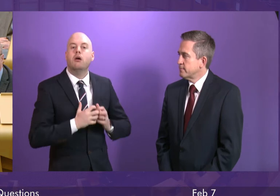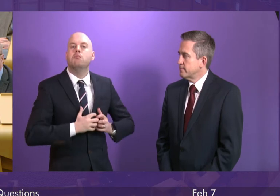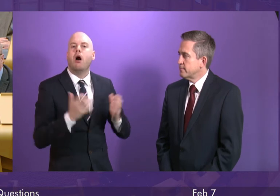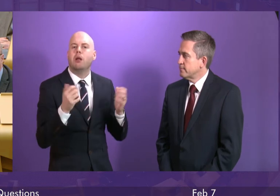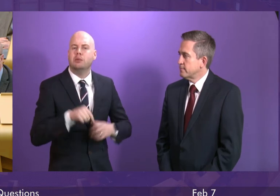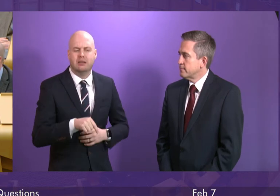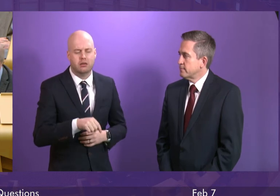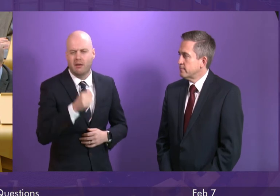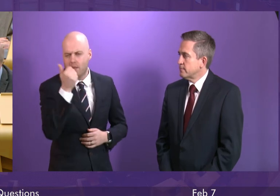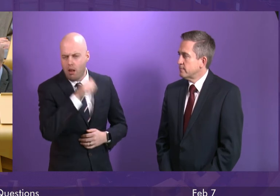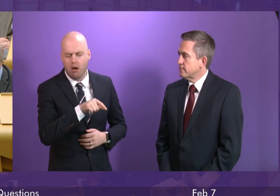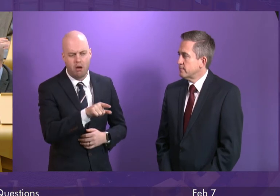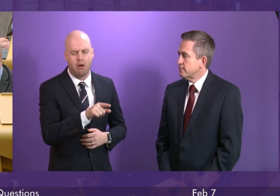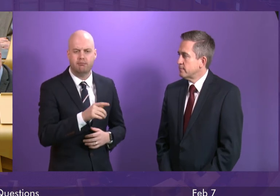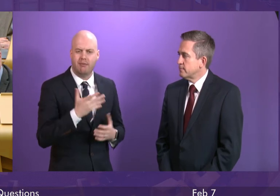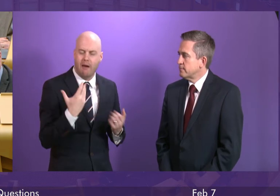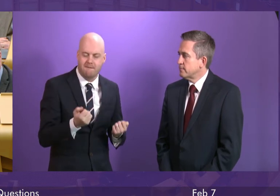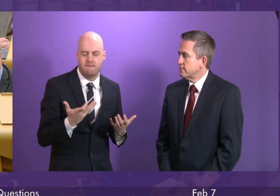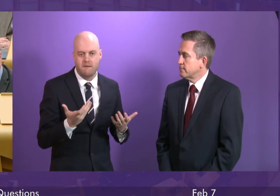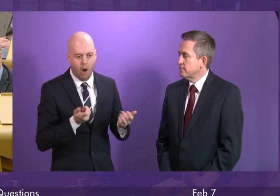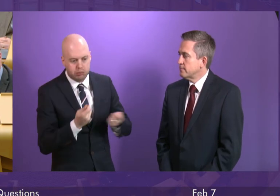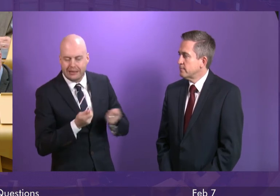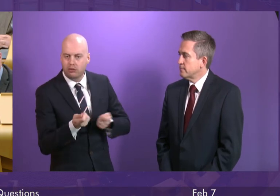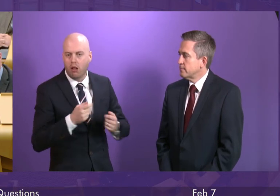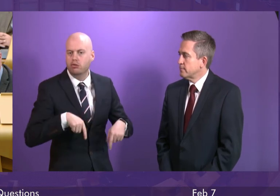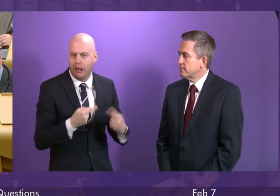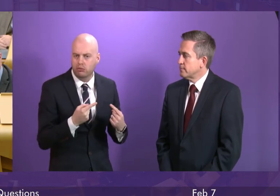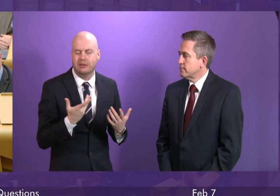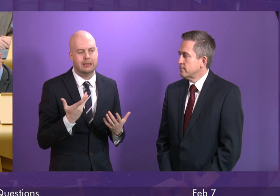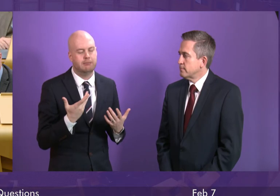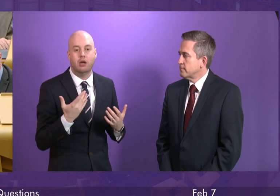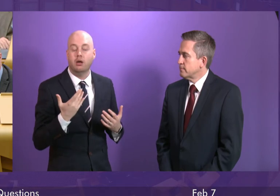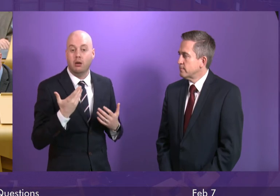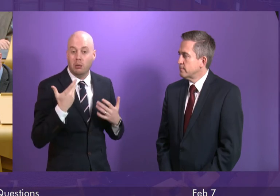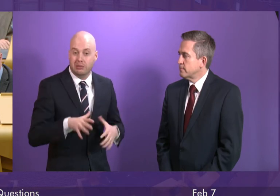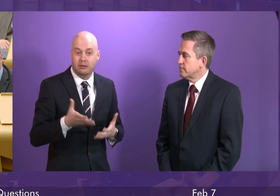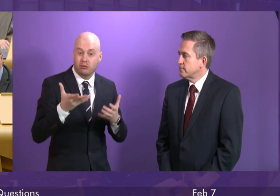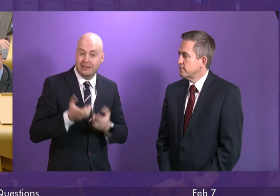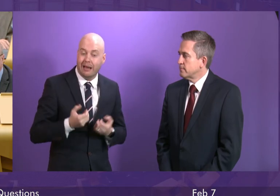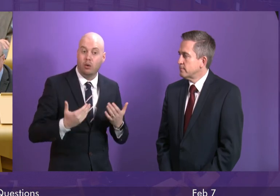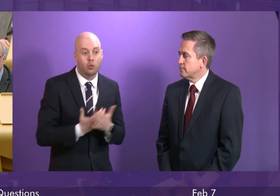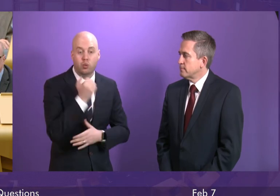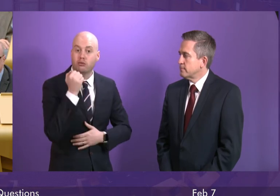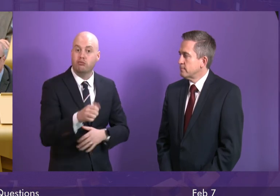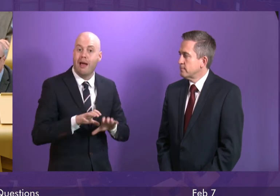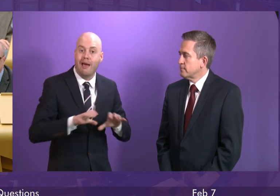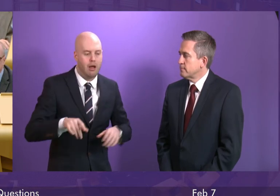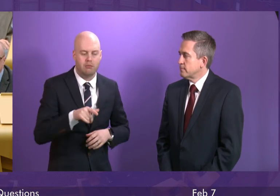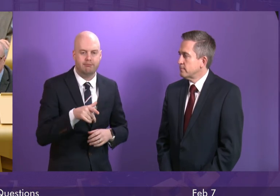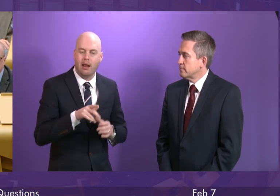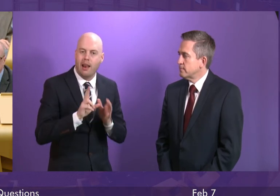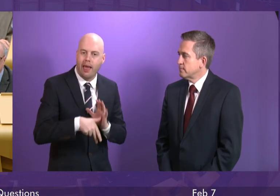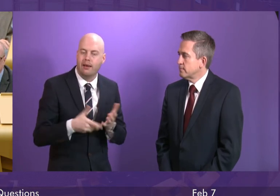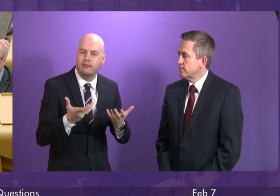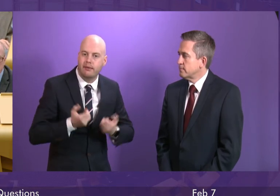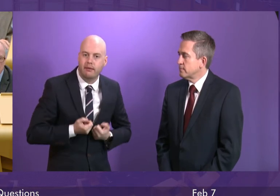operational challenges that have existed about the late delay of new rolling stock, which has affected the ability of the service